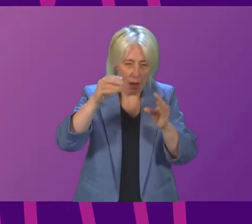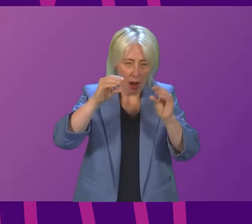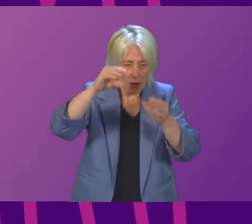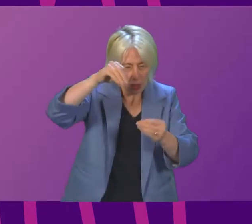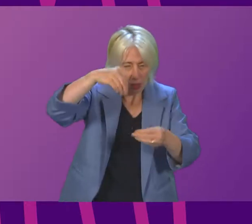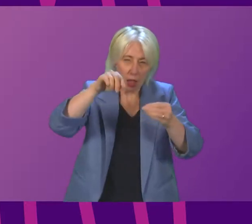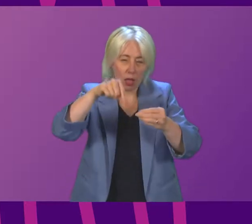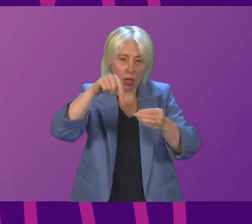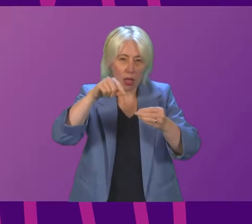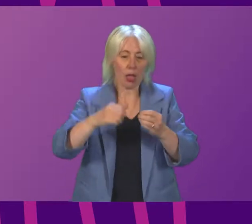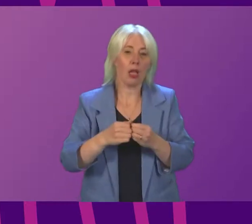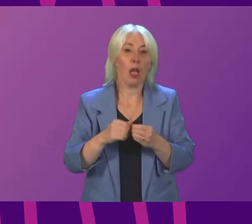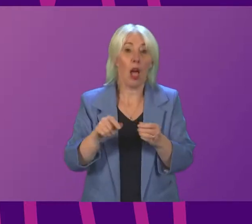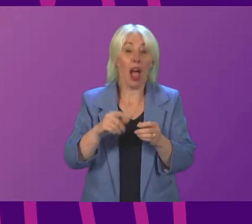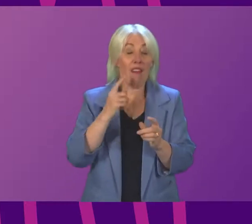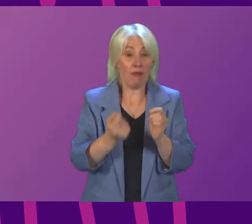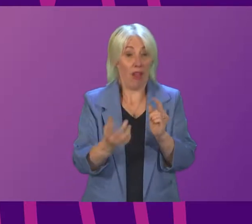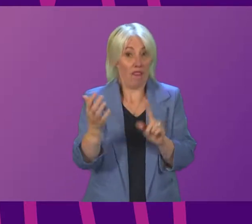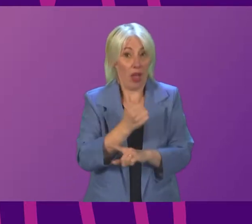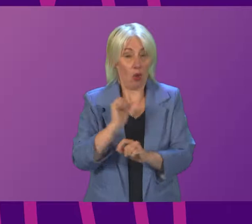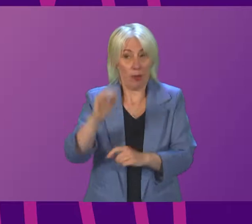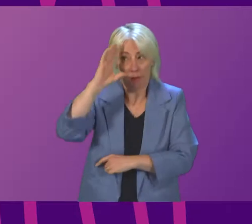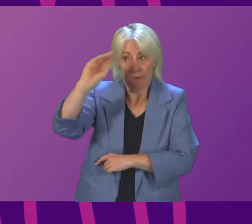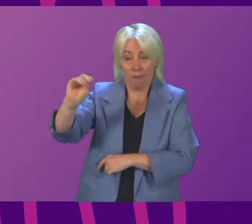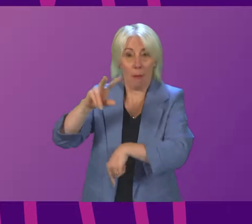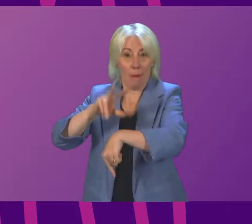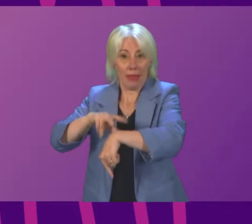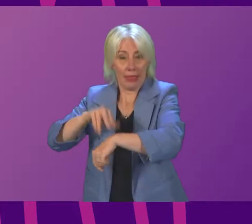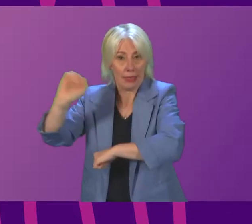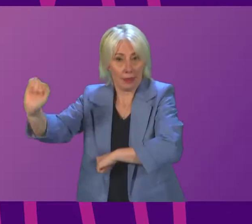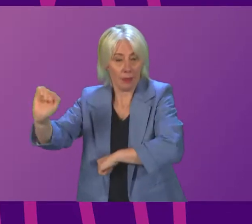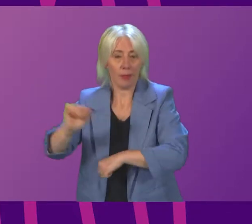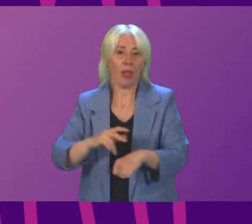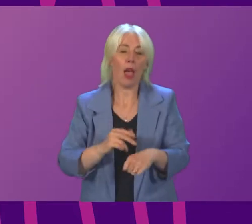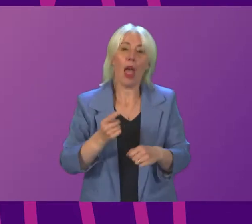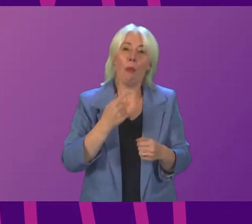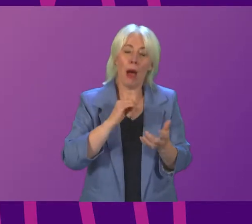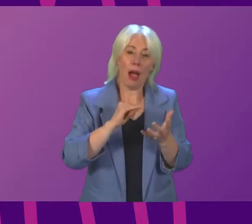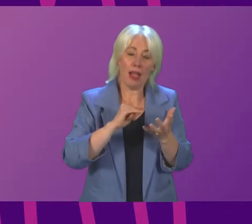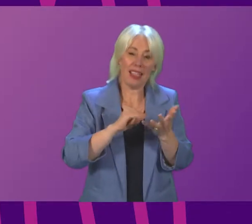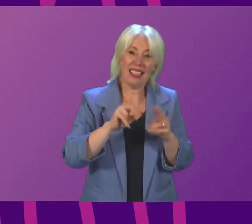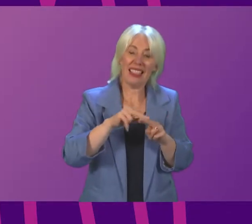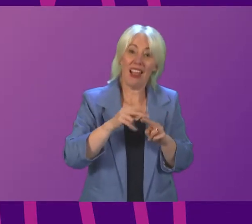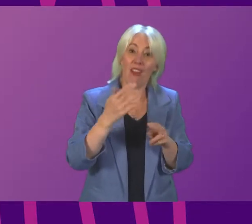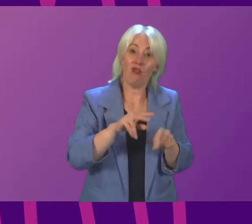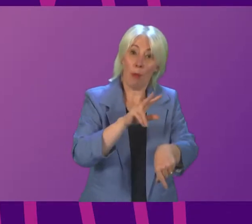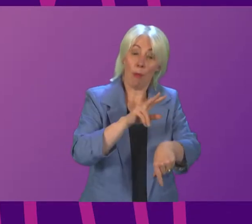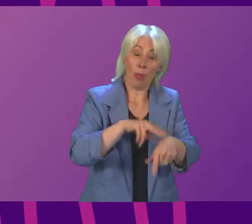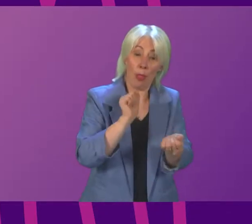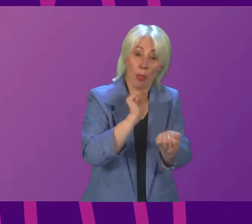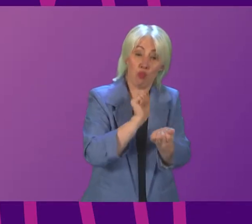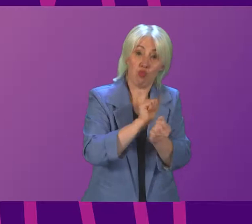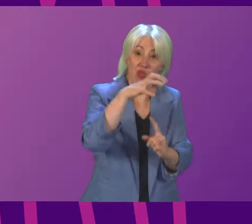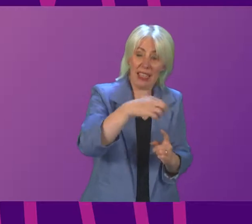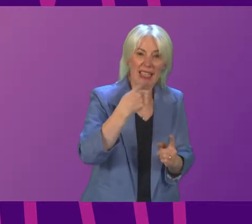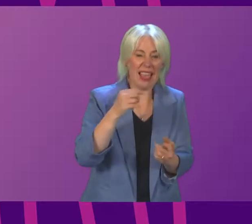contamination, Police Scotland are informed. However, prison staff say that police rarely collect these items. I have a letter here from